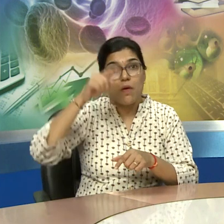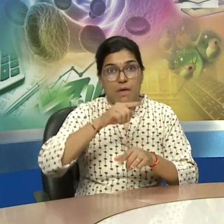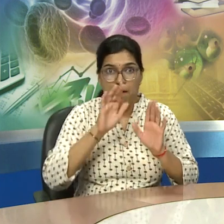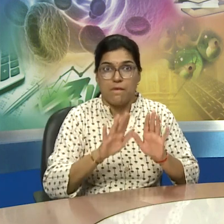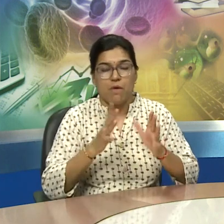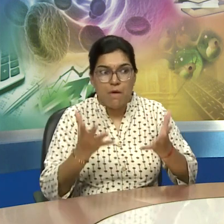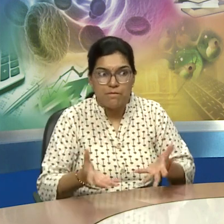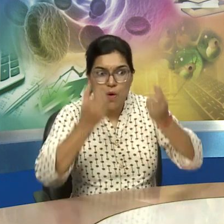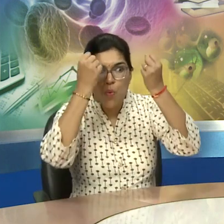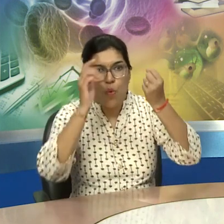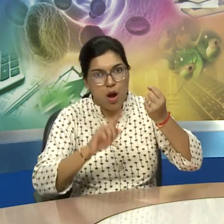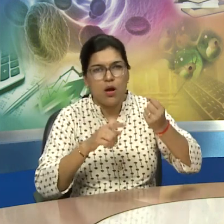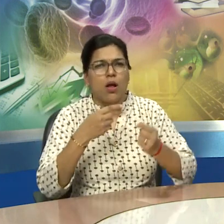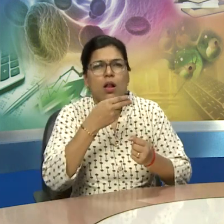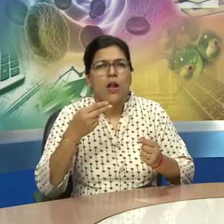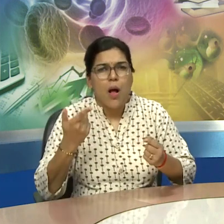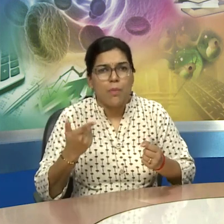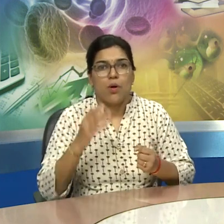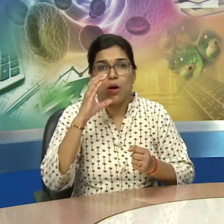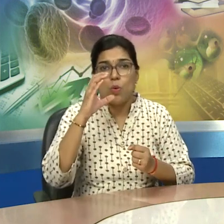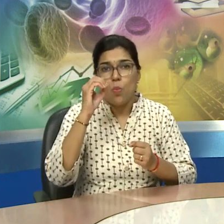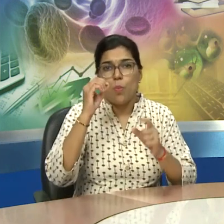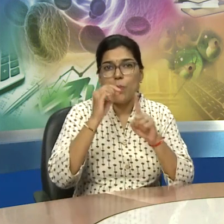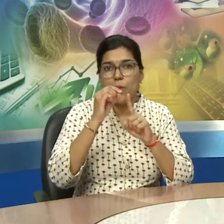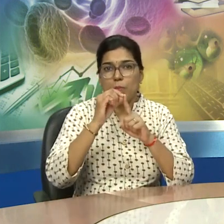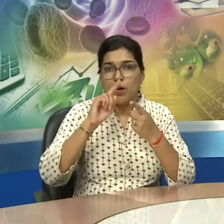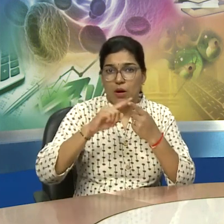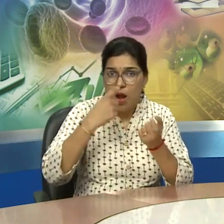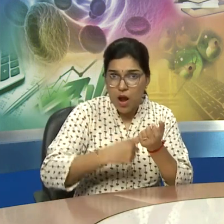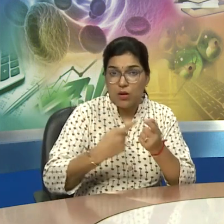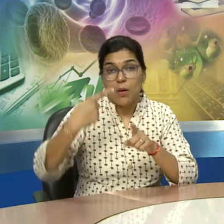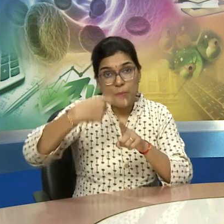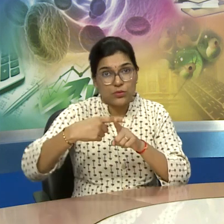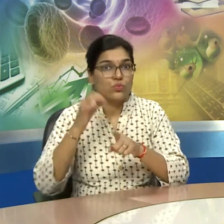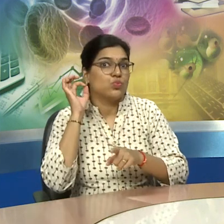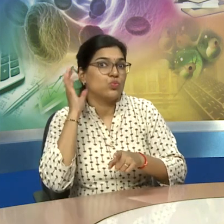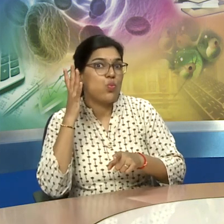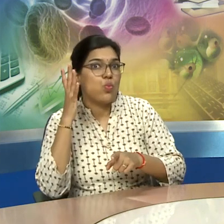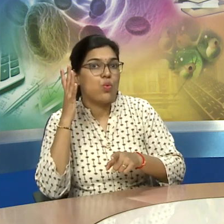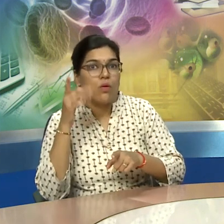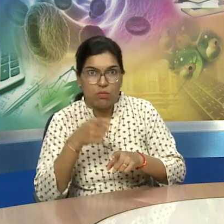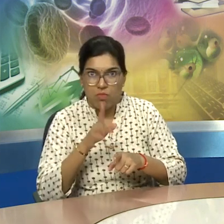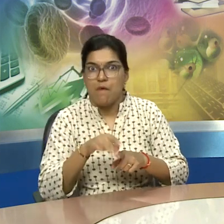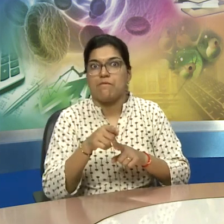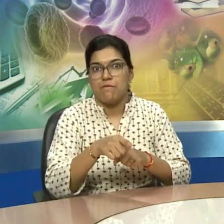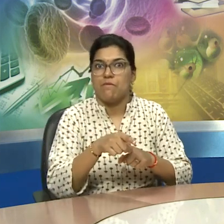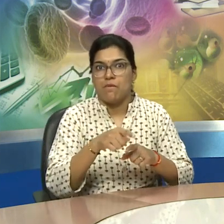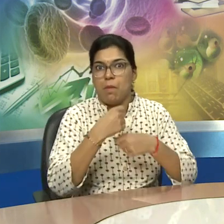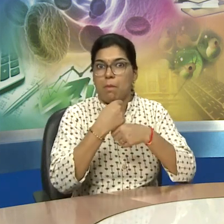and the time was approximately 8 000 years ago and the